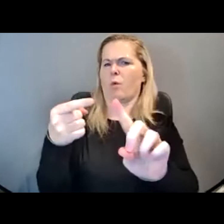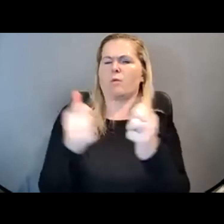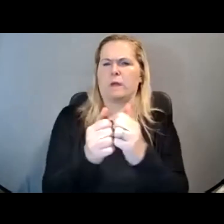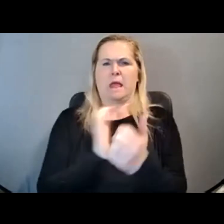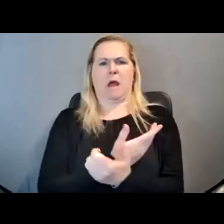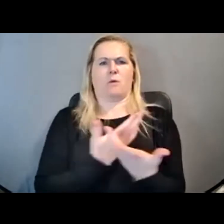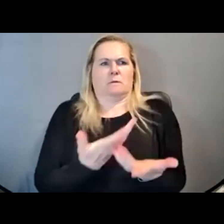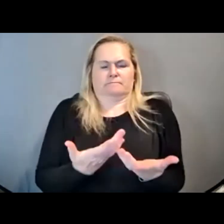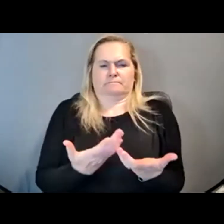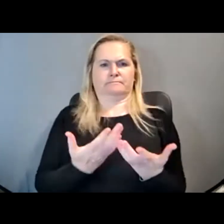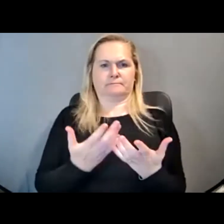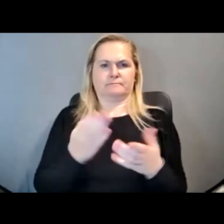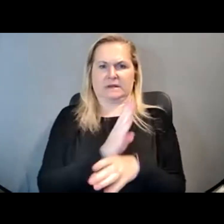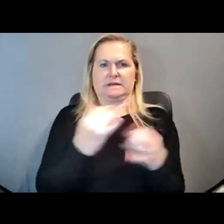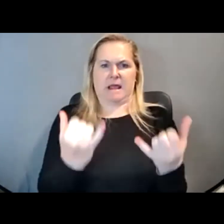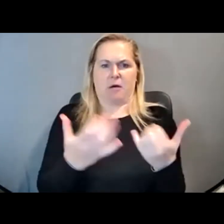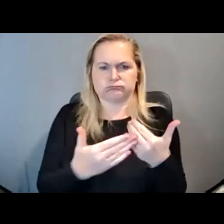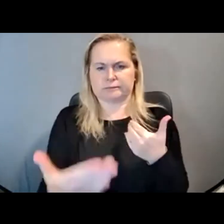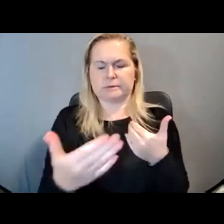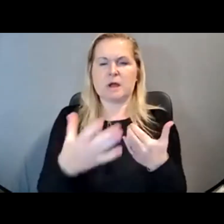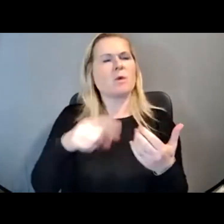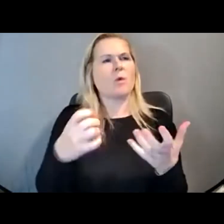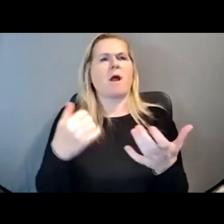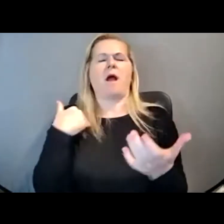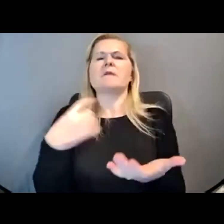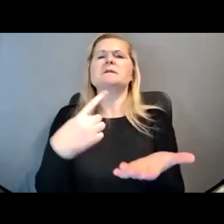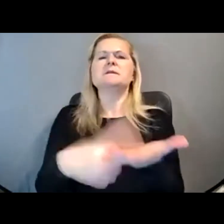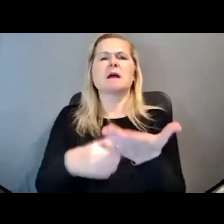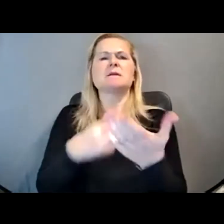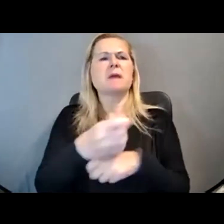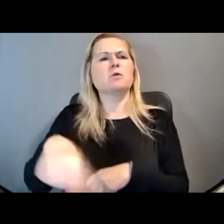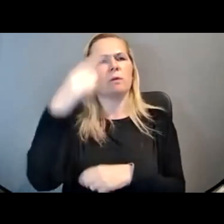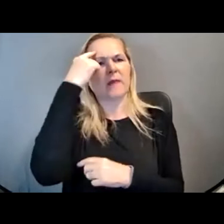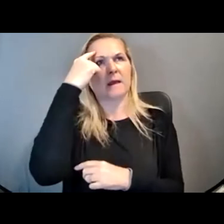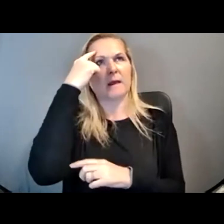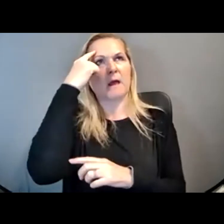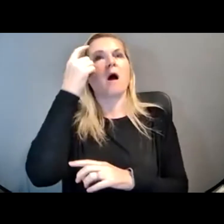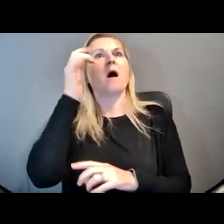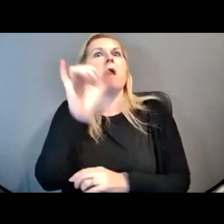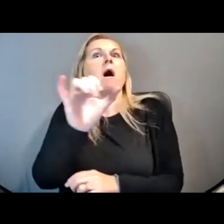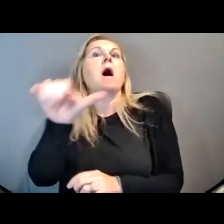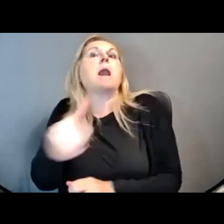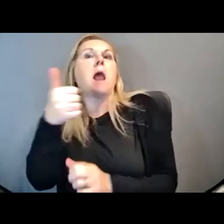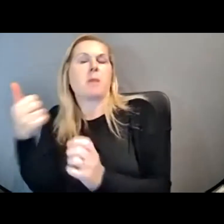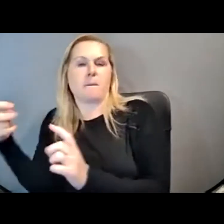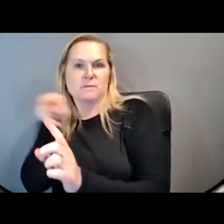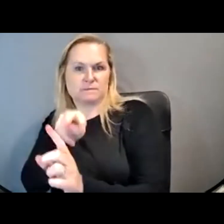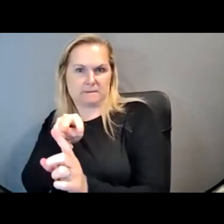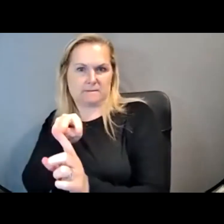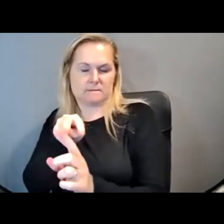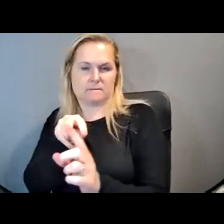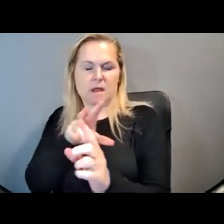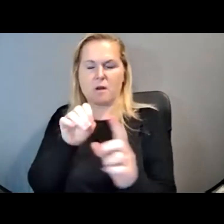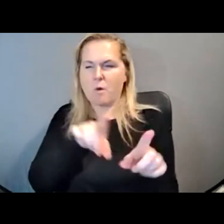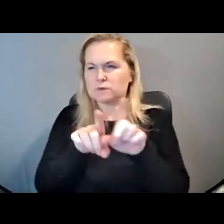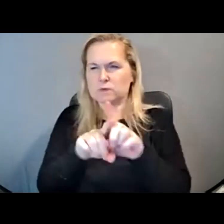here today. We want to have conversations that make you think a little bit differently, and have you really look at the